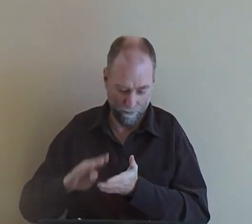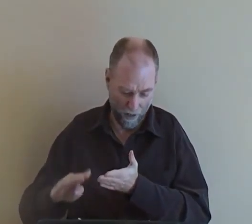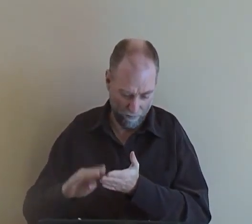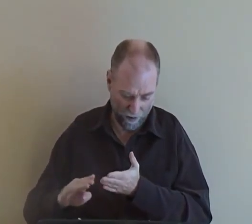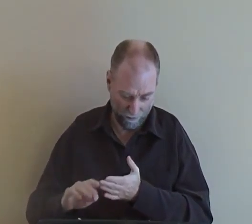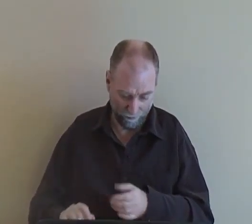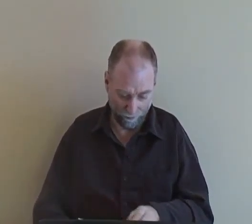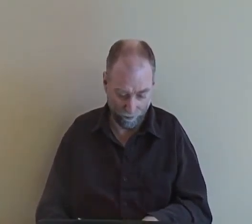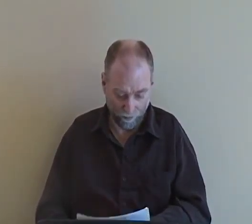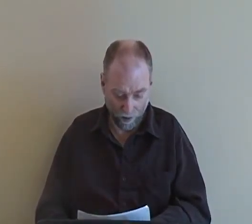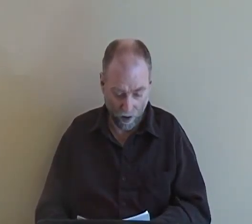happen.